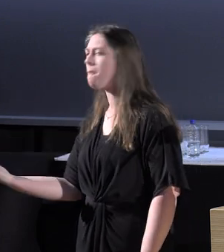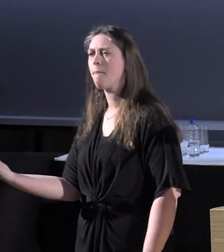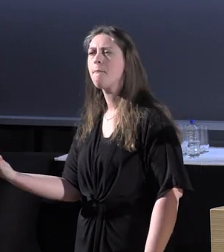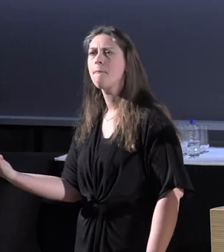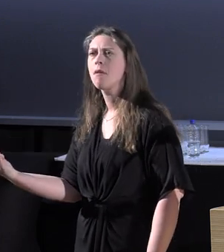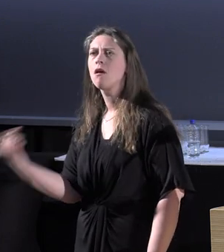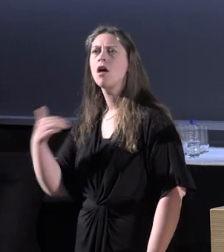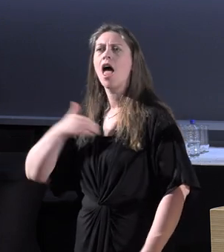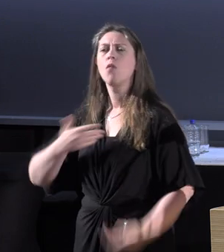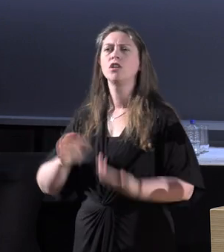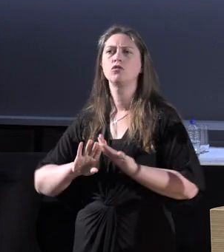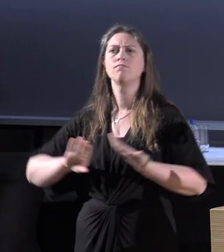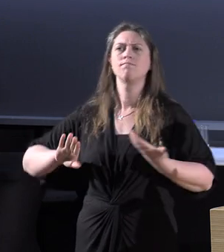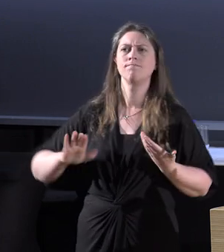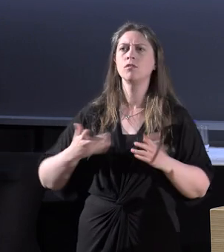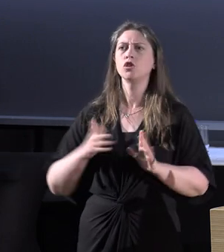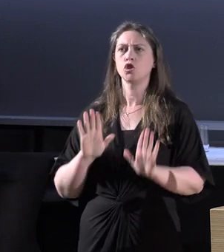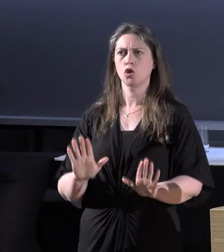beyond that.